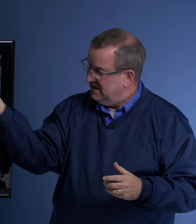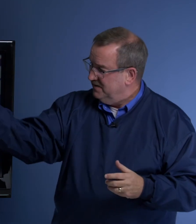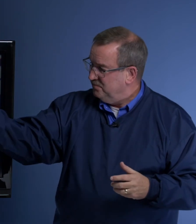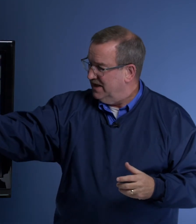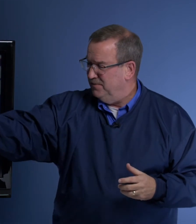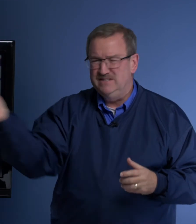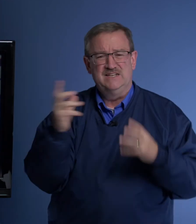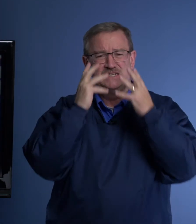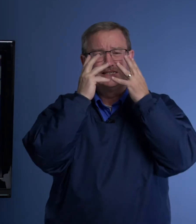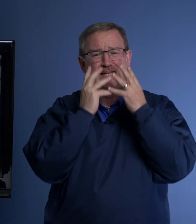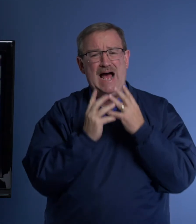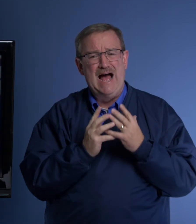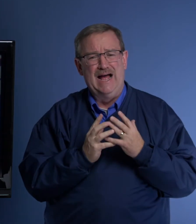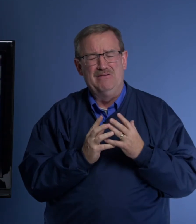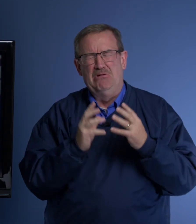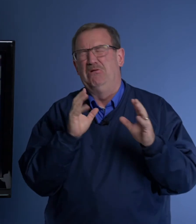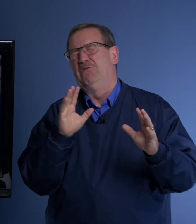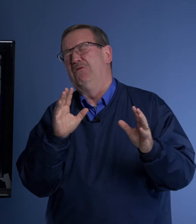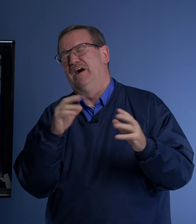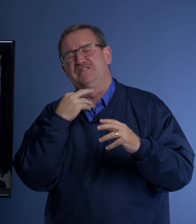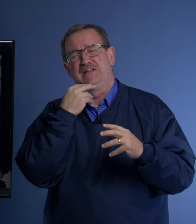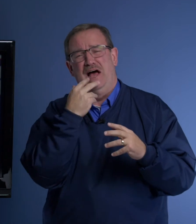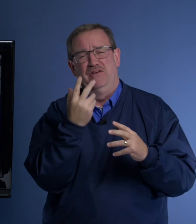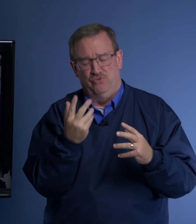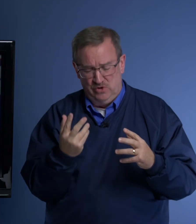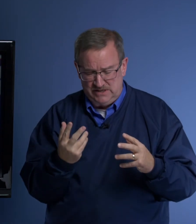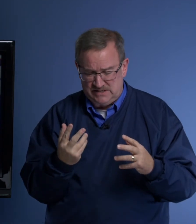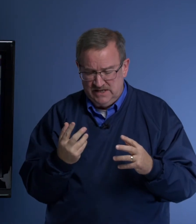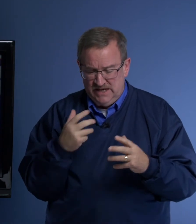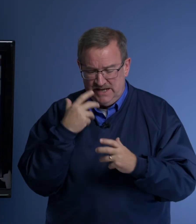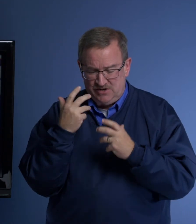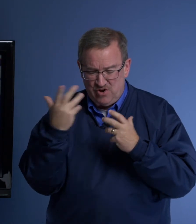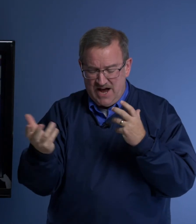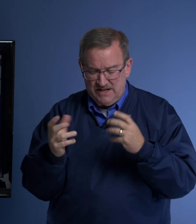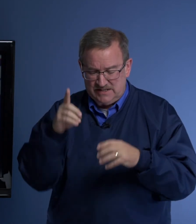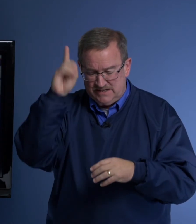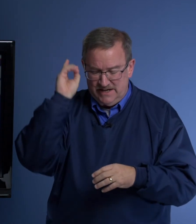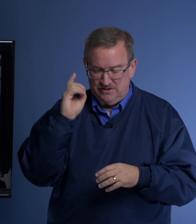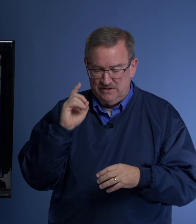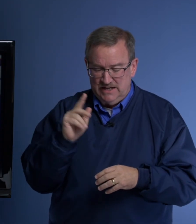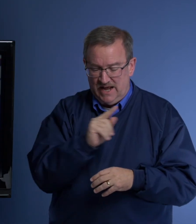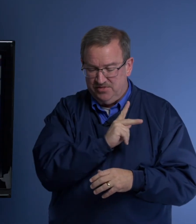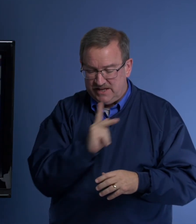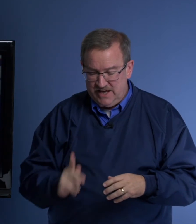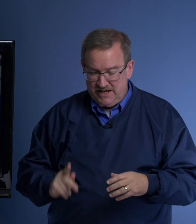It means a sad, oh, a sad voice. He cried unto Daniel and the king